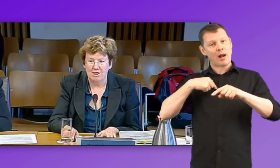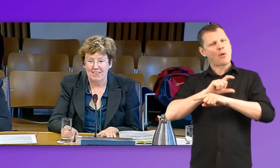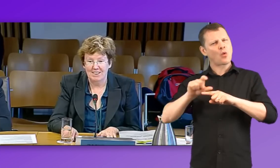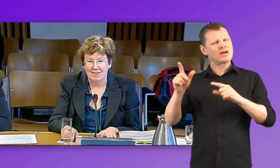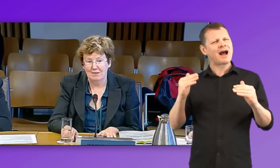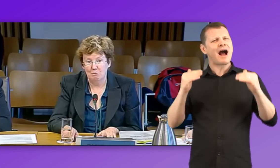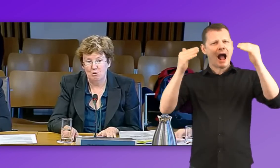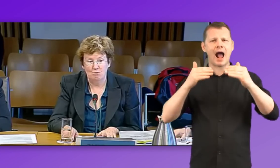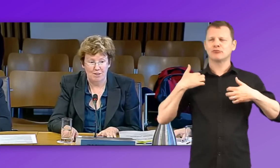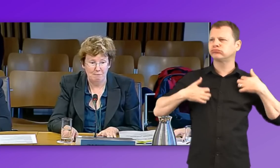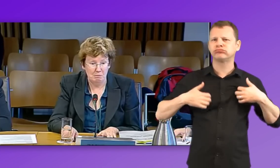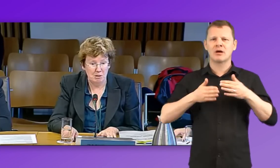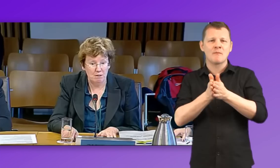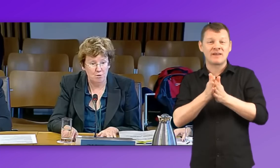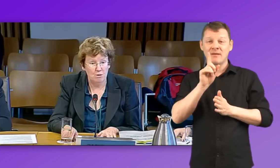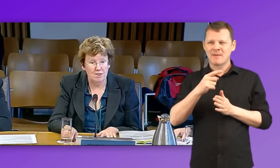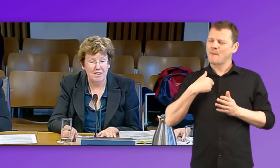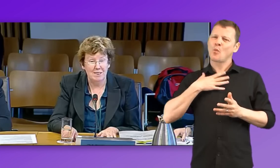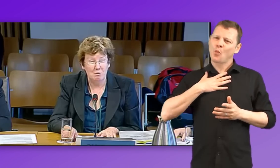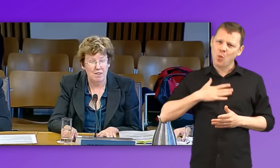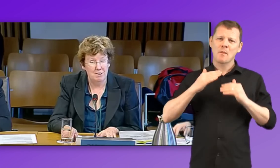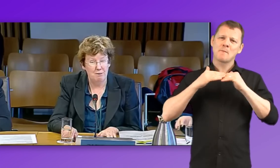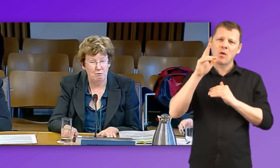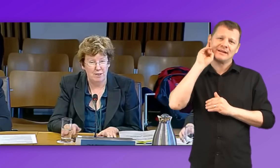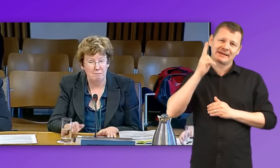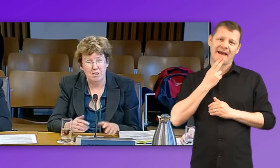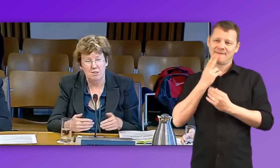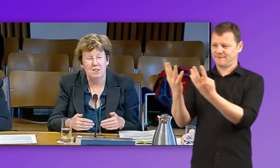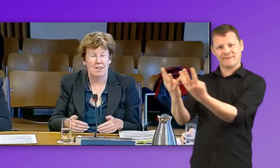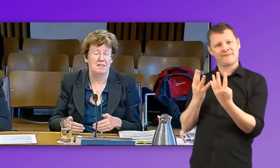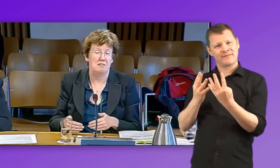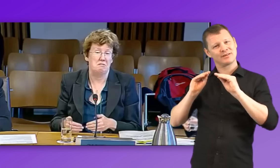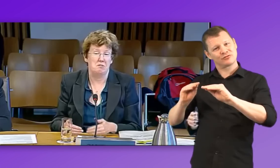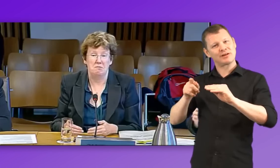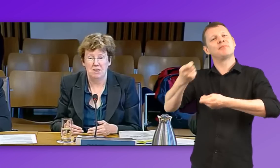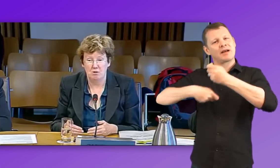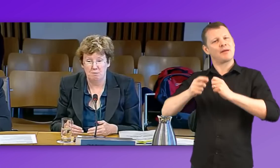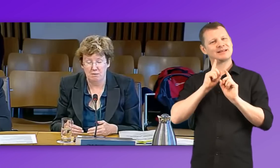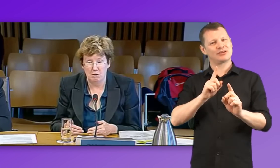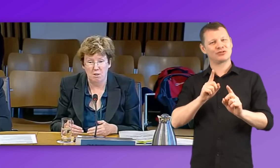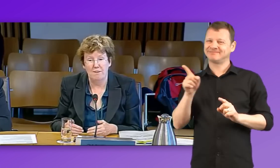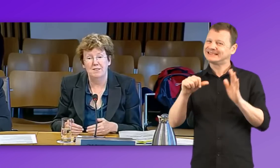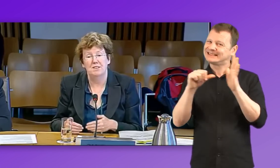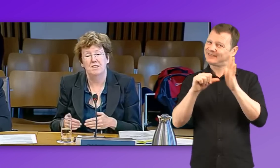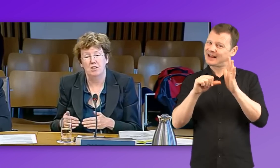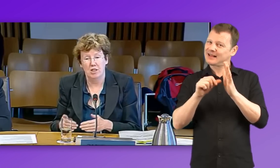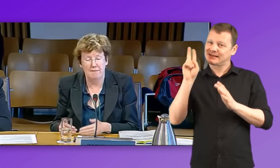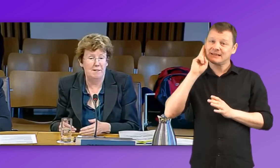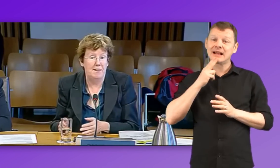would like to see is more deaf people coming forward, and that is quite a difficult thing, because getting through to becoming qualified as a teacher and then